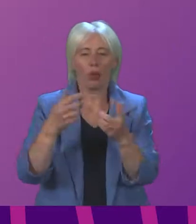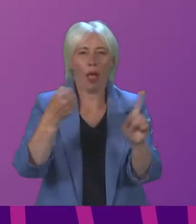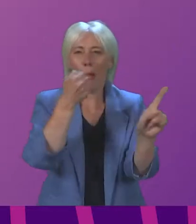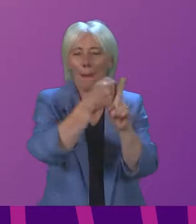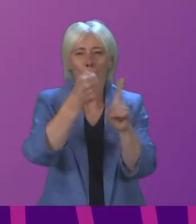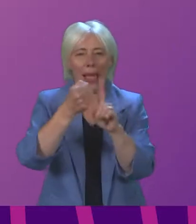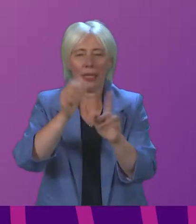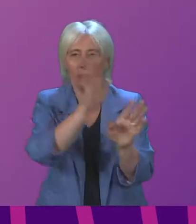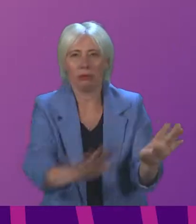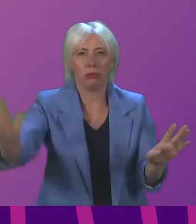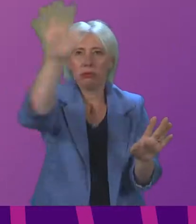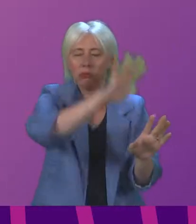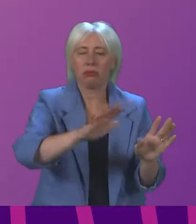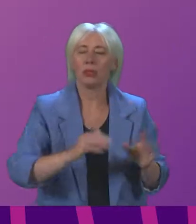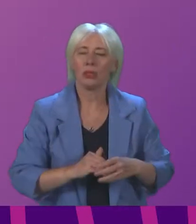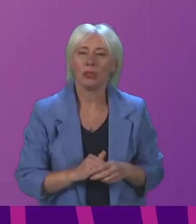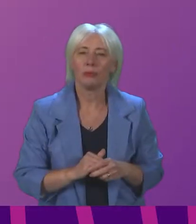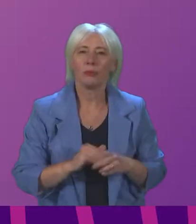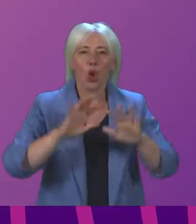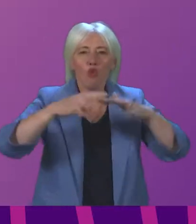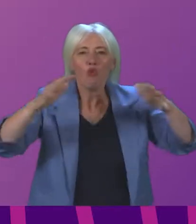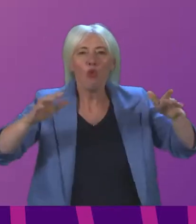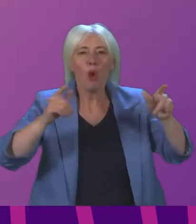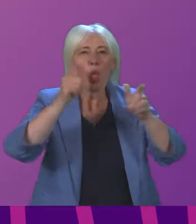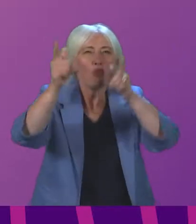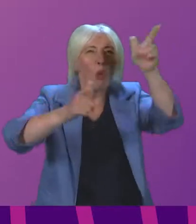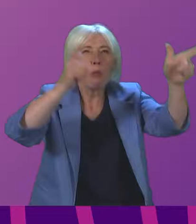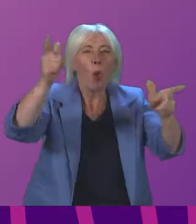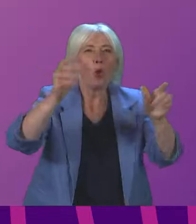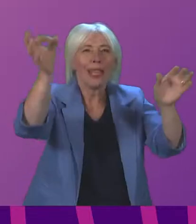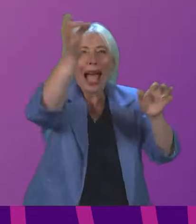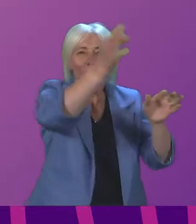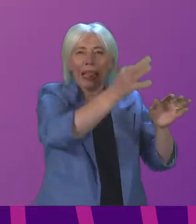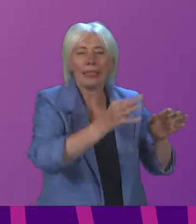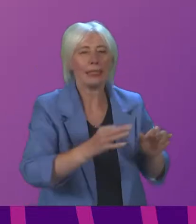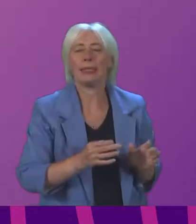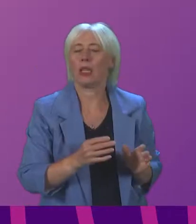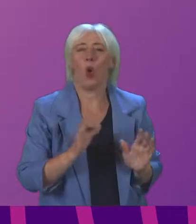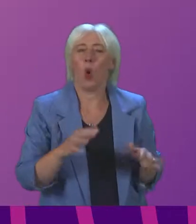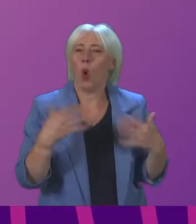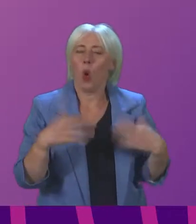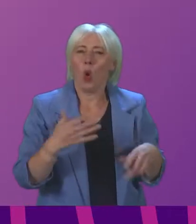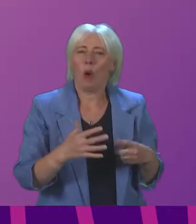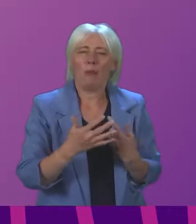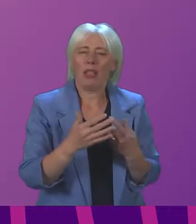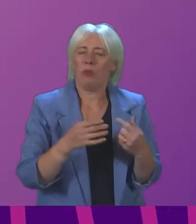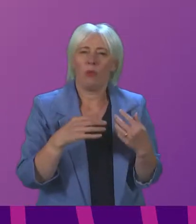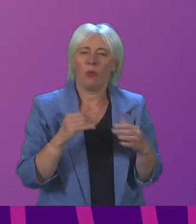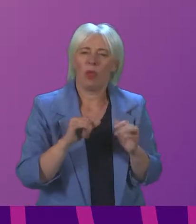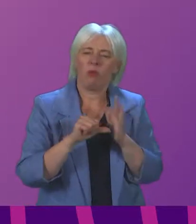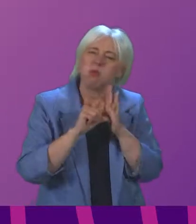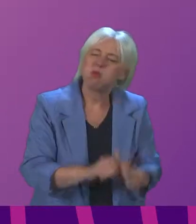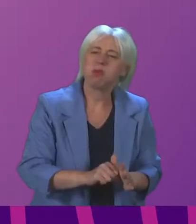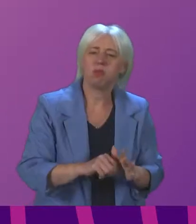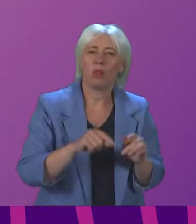right across every part of the country. Rural and remote communities and islands in particular have paid a heavy price during the pandemic. One